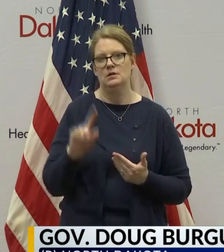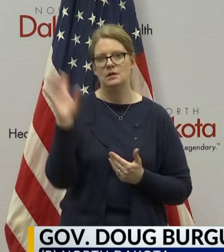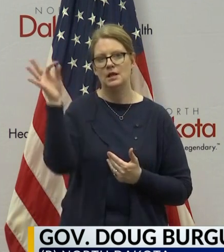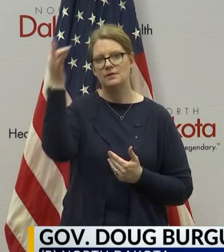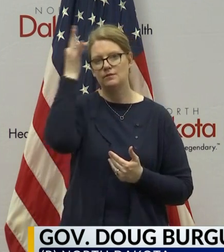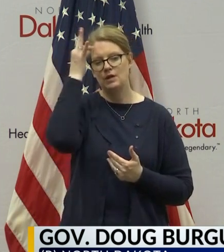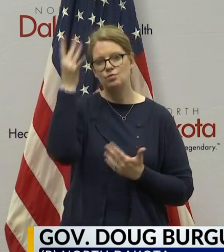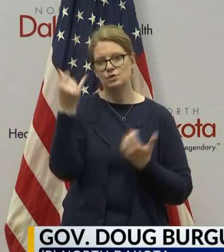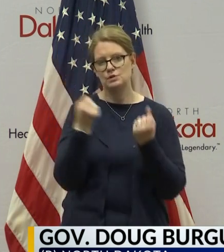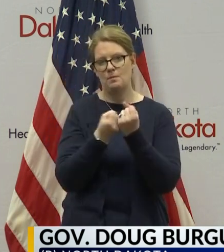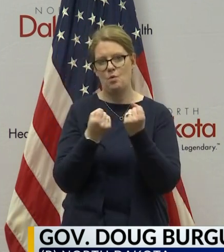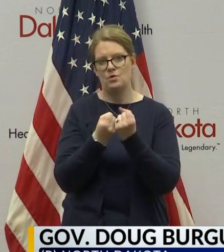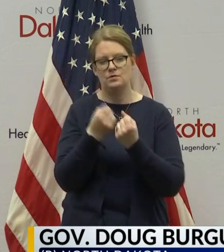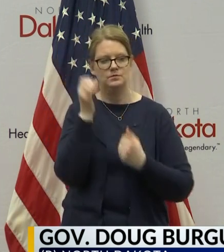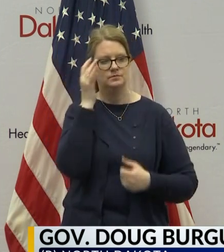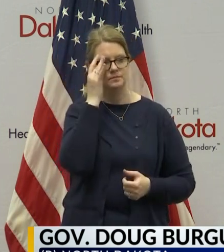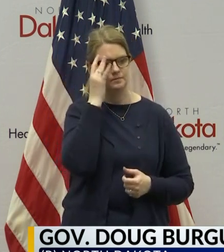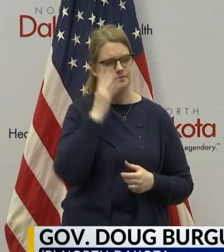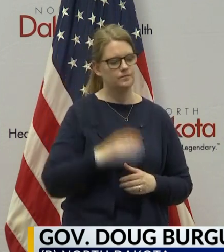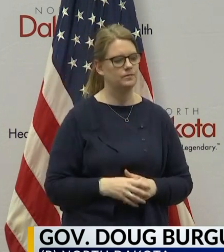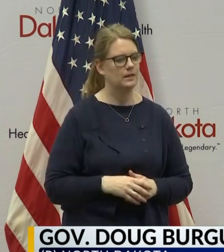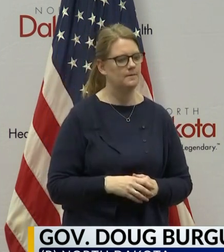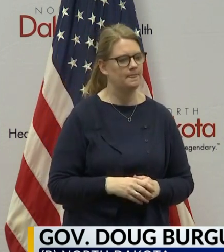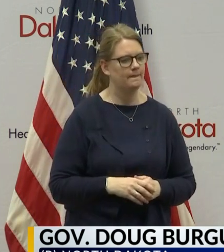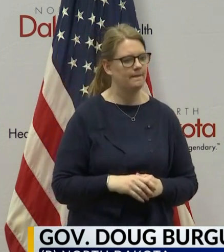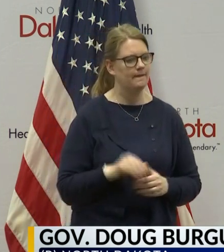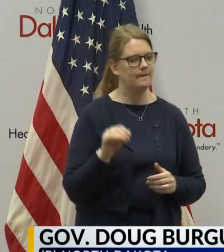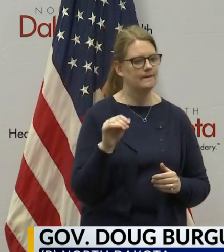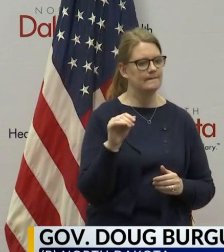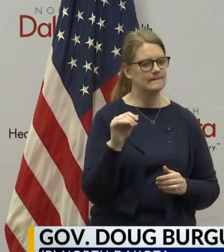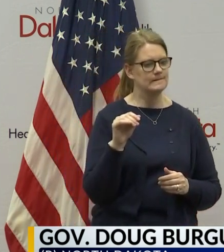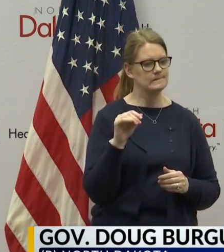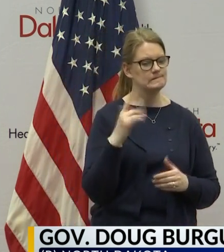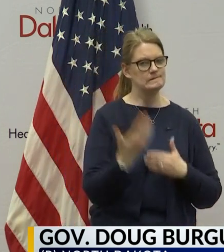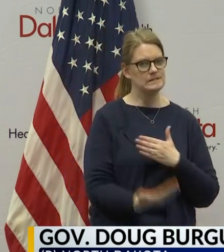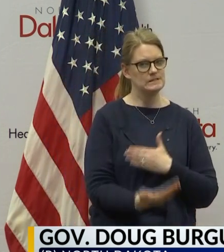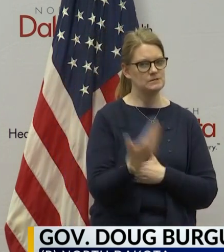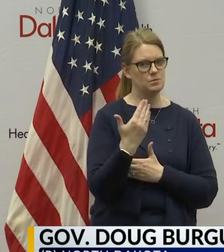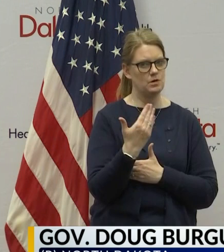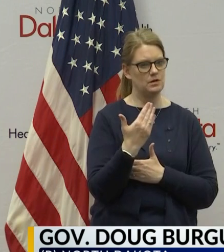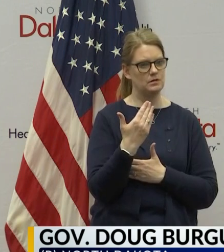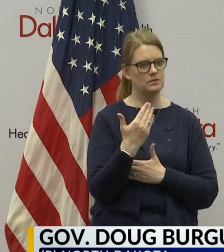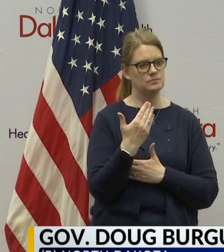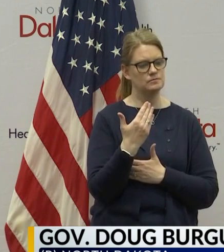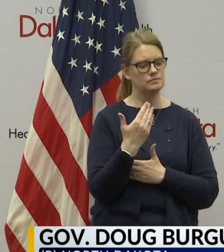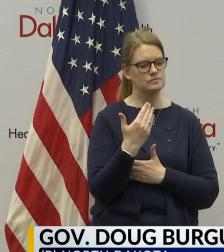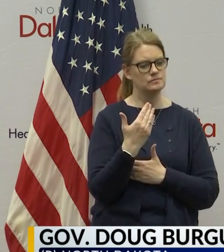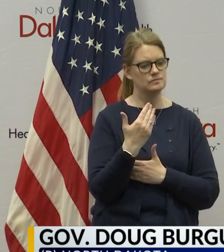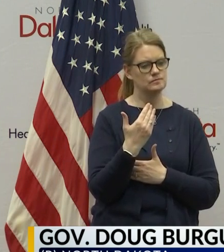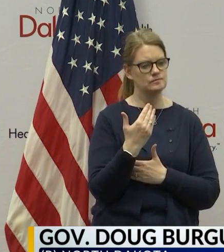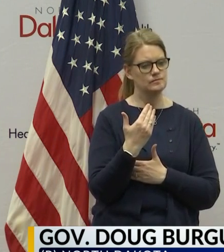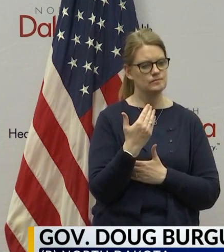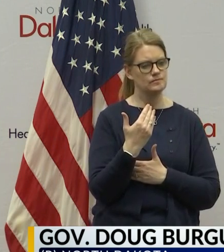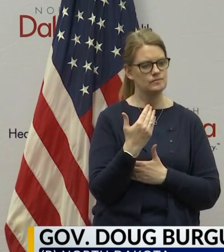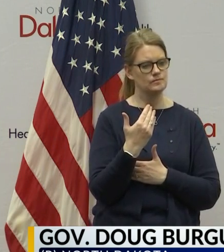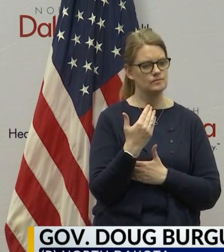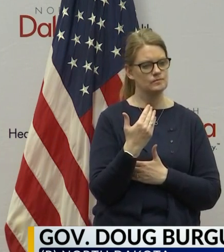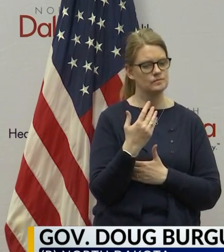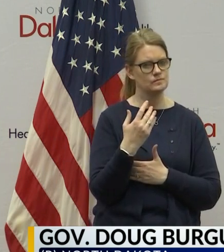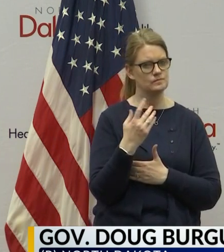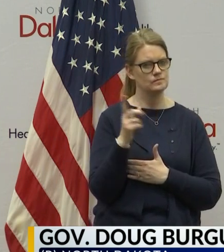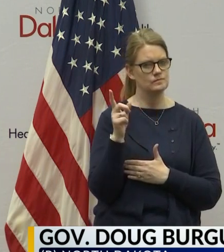support. Seema Verma was on the call this morning who leads